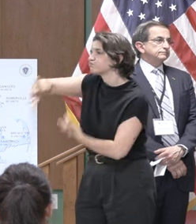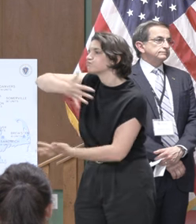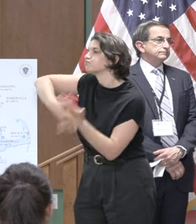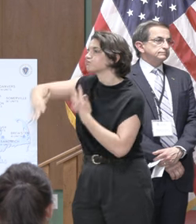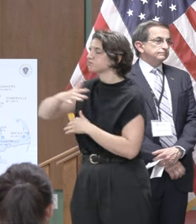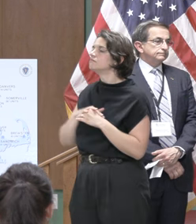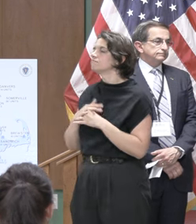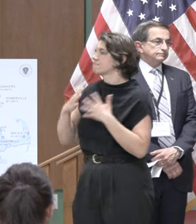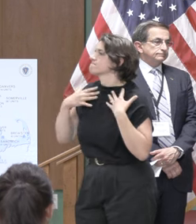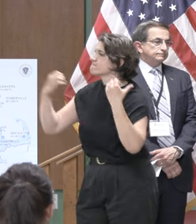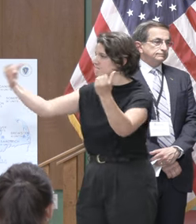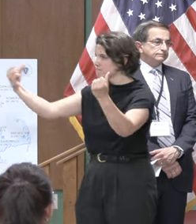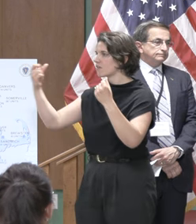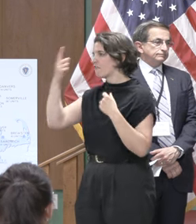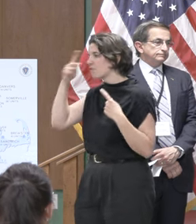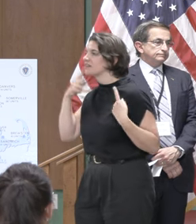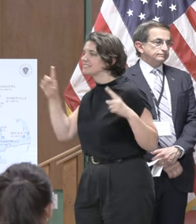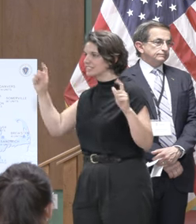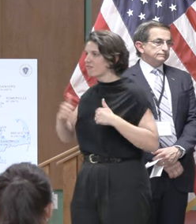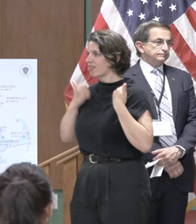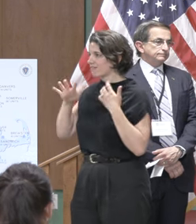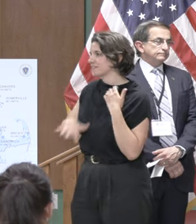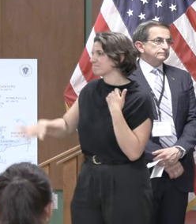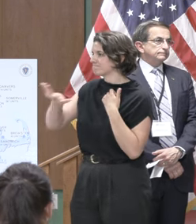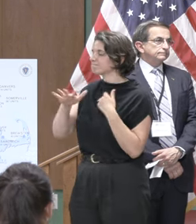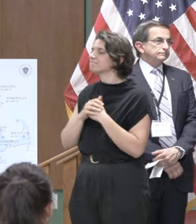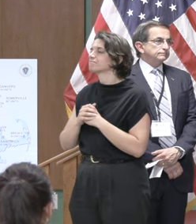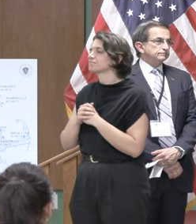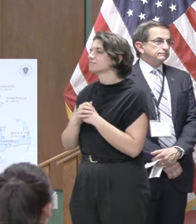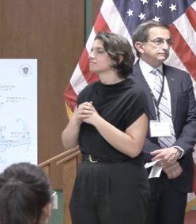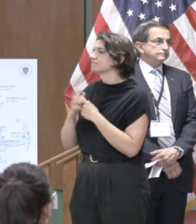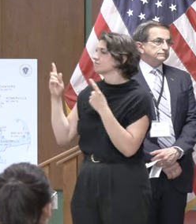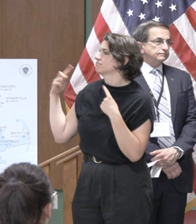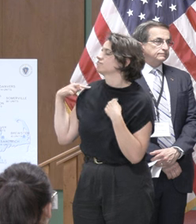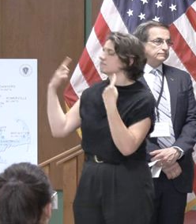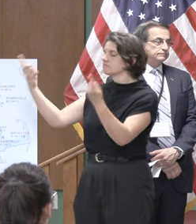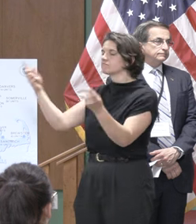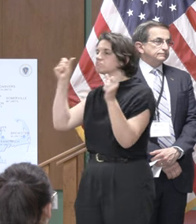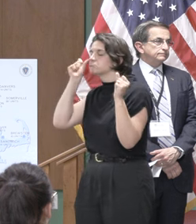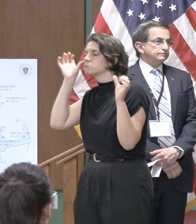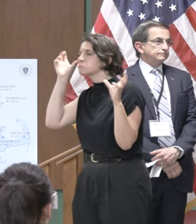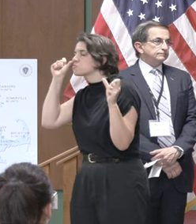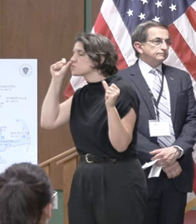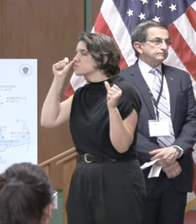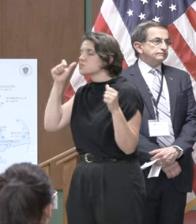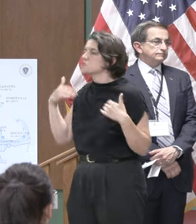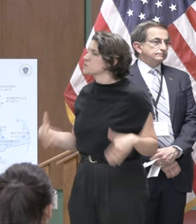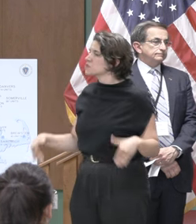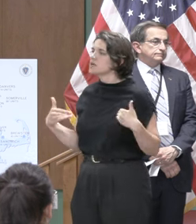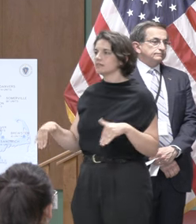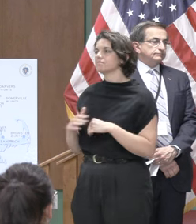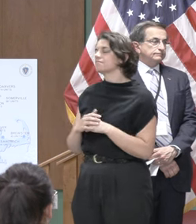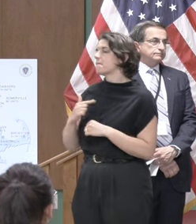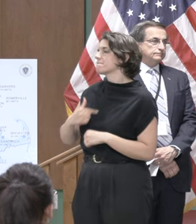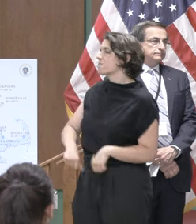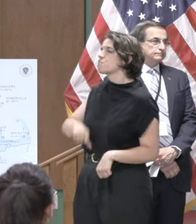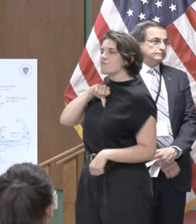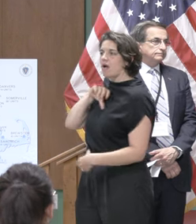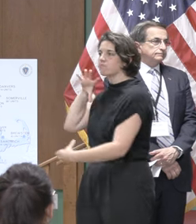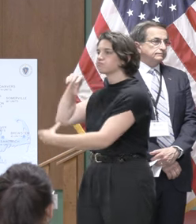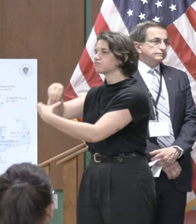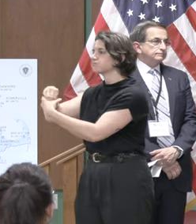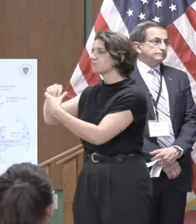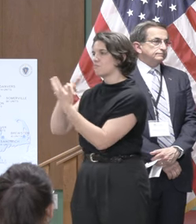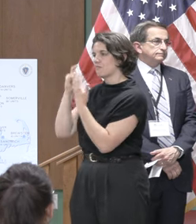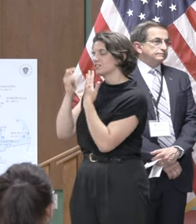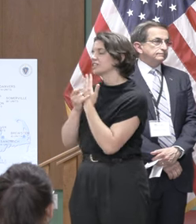environment possible it's been an amazing and a fulfilling process and i'm so proud to be participating in a